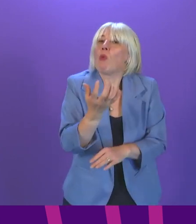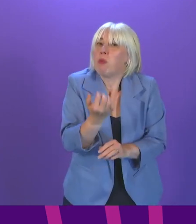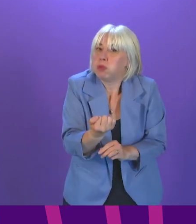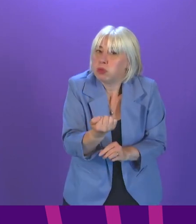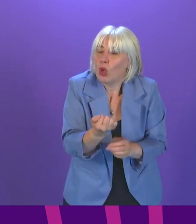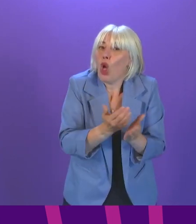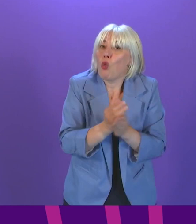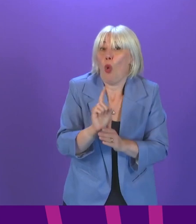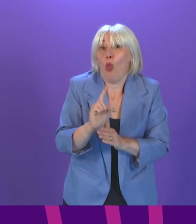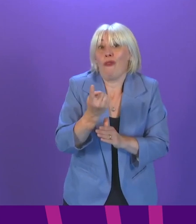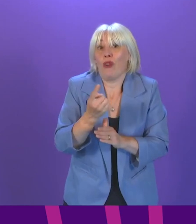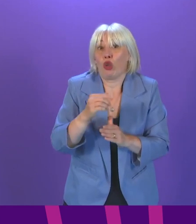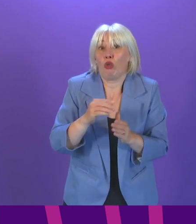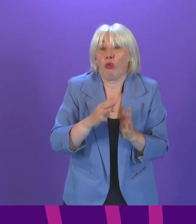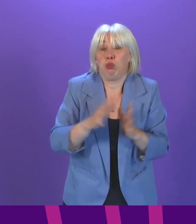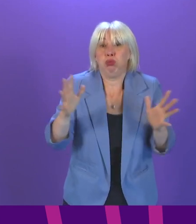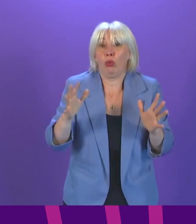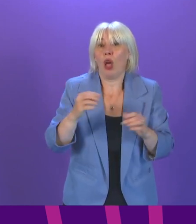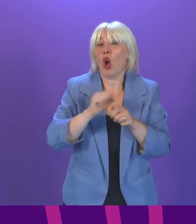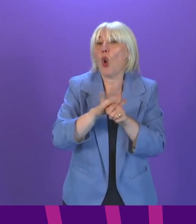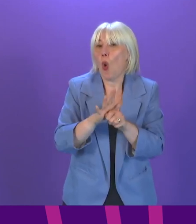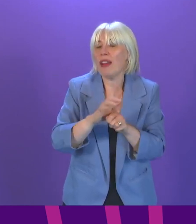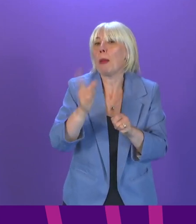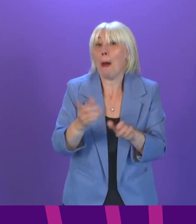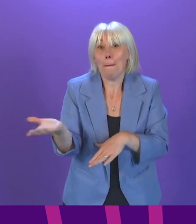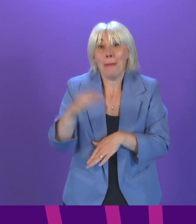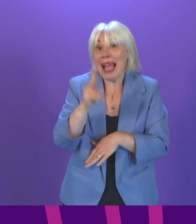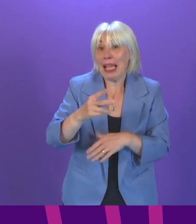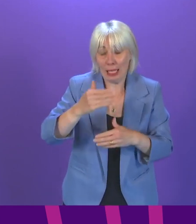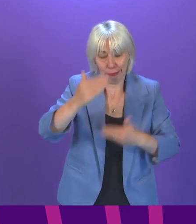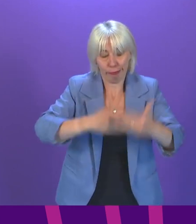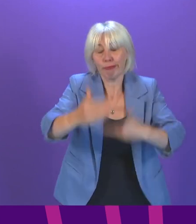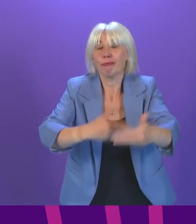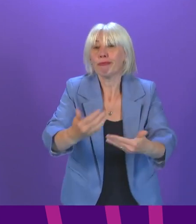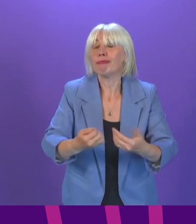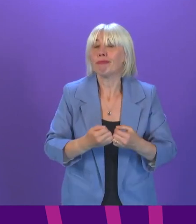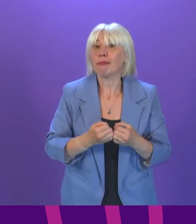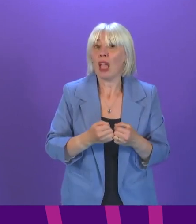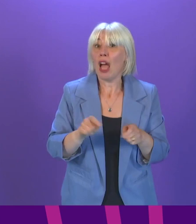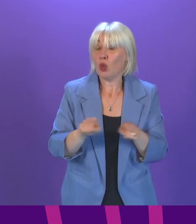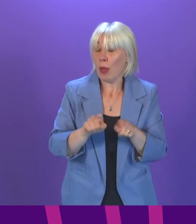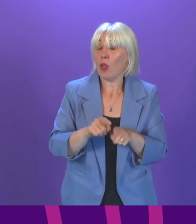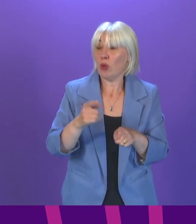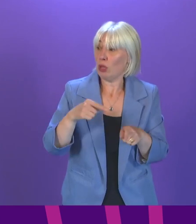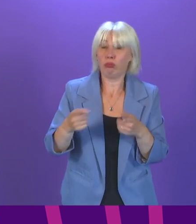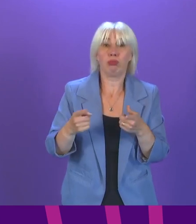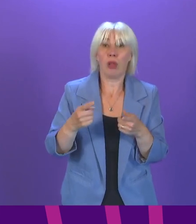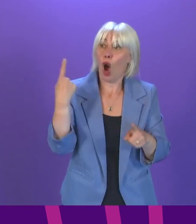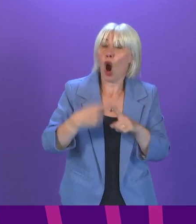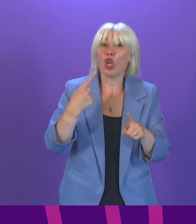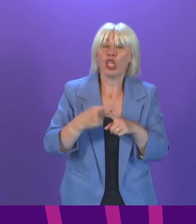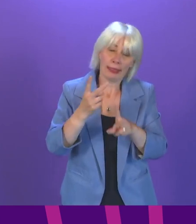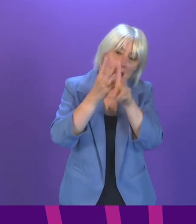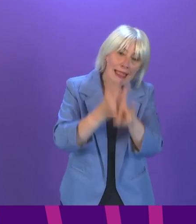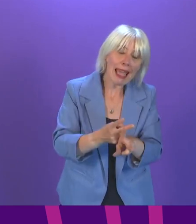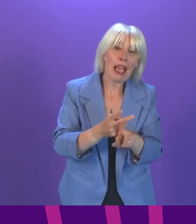of the first wave of COVID, but has been up and running again for some time. And of course, work is underway. The urgent care,